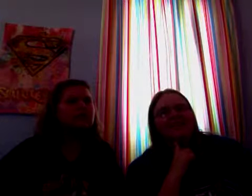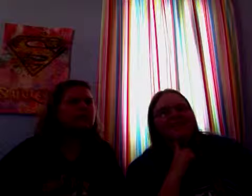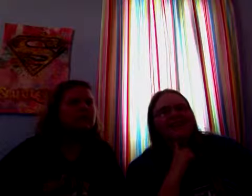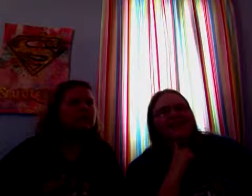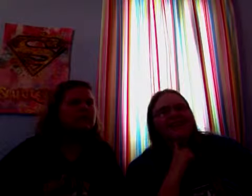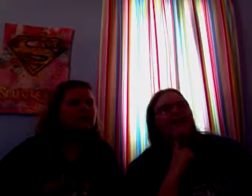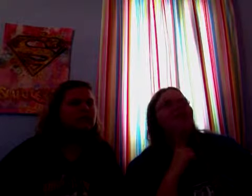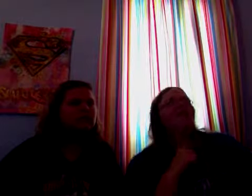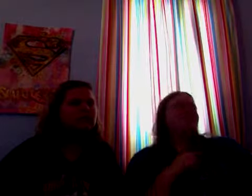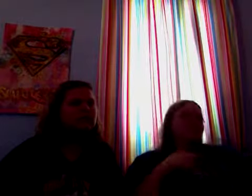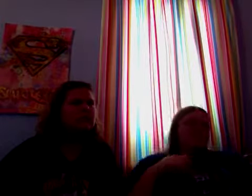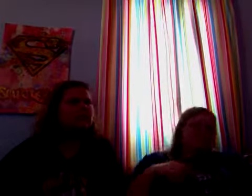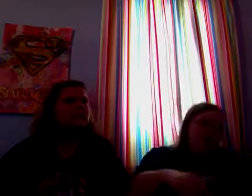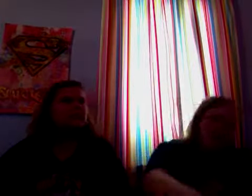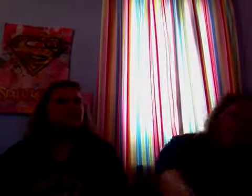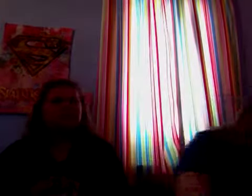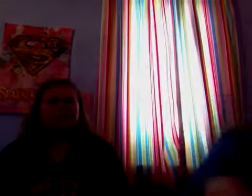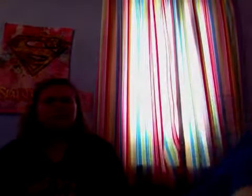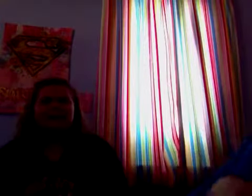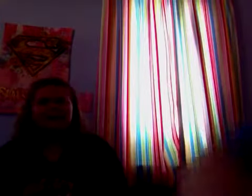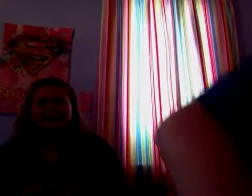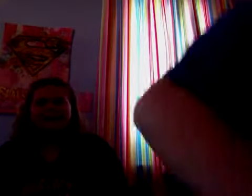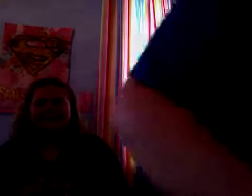what we all have mom I need light bulbs